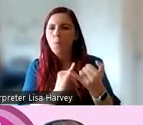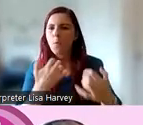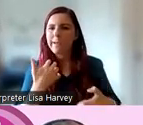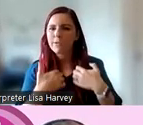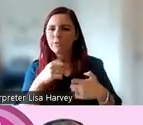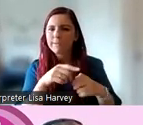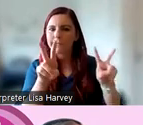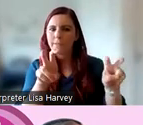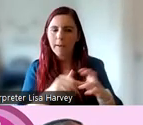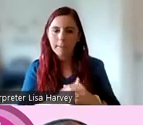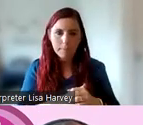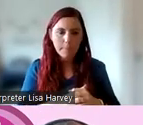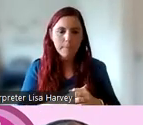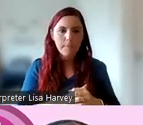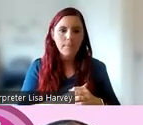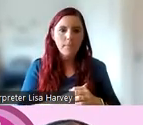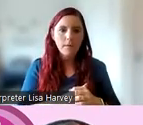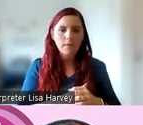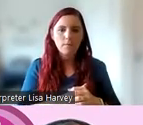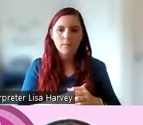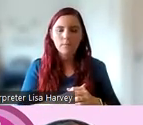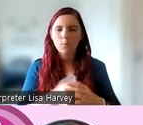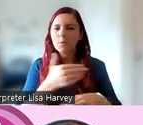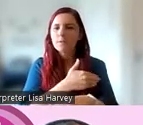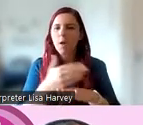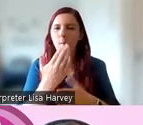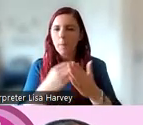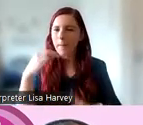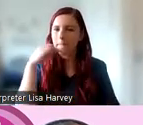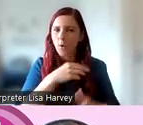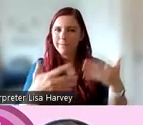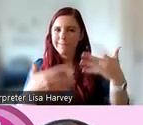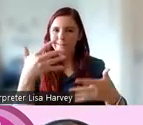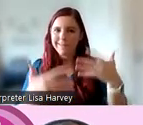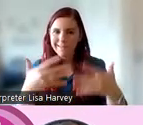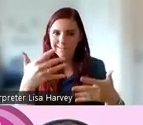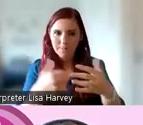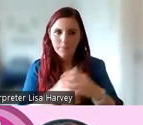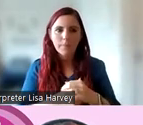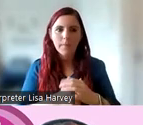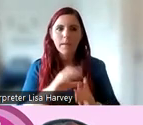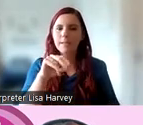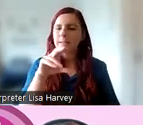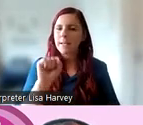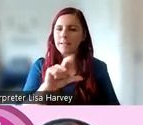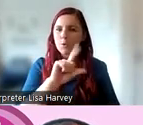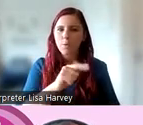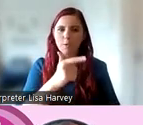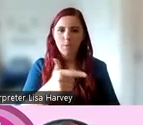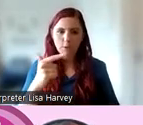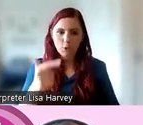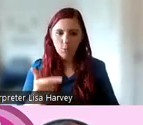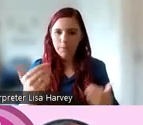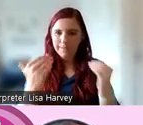topic. So to start off, I want to share some key statistics. So the new census 2022 data